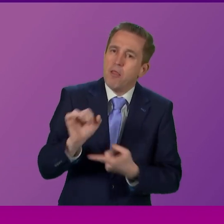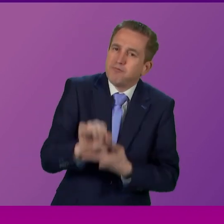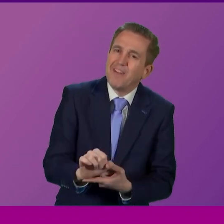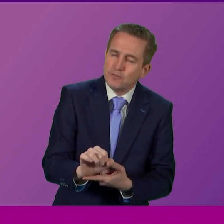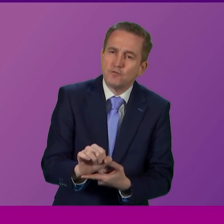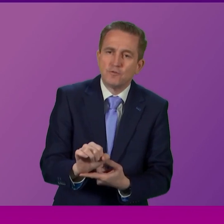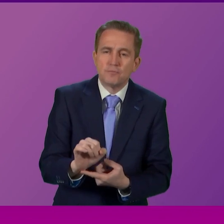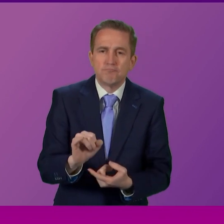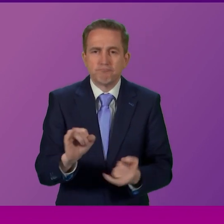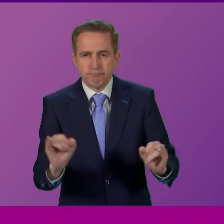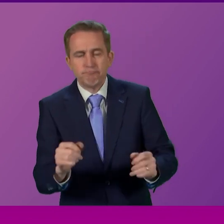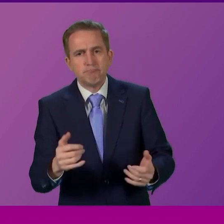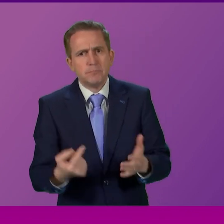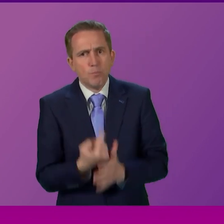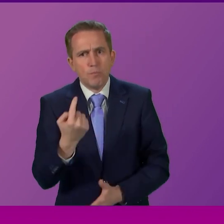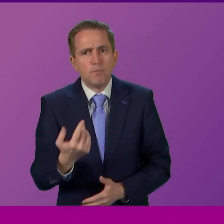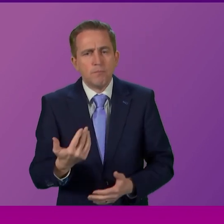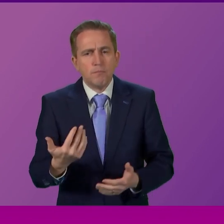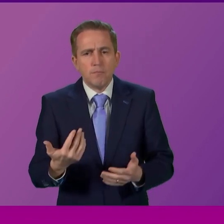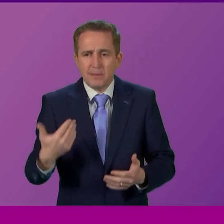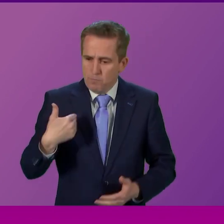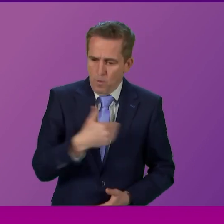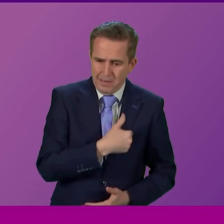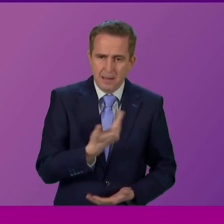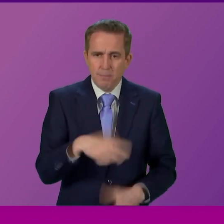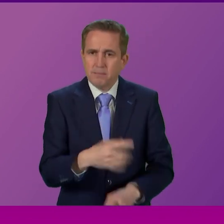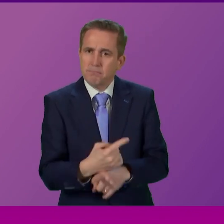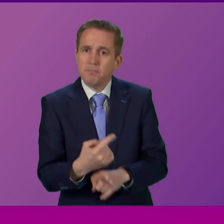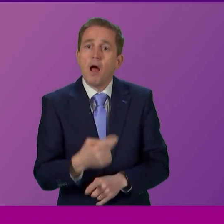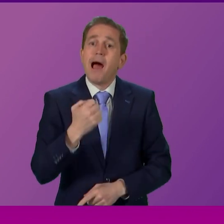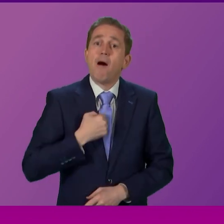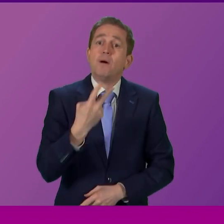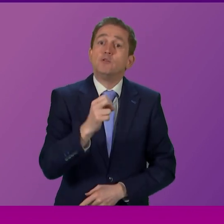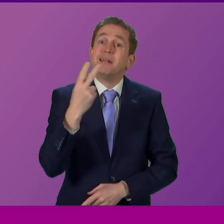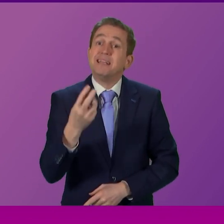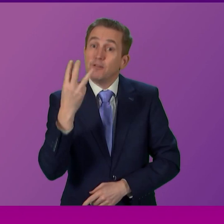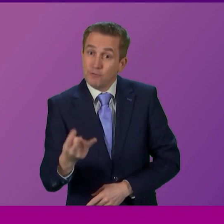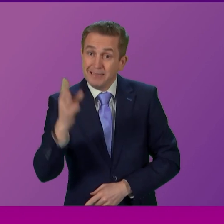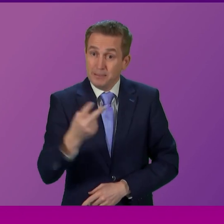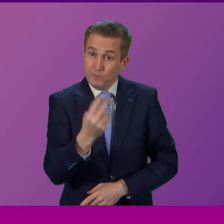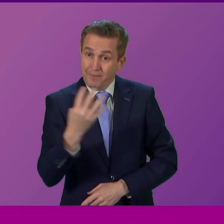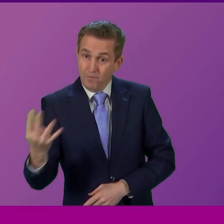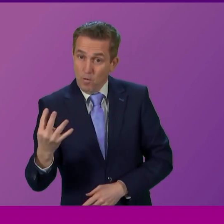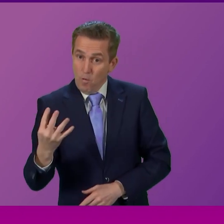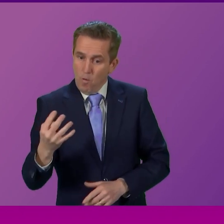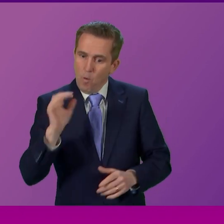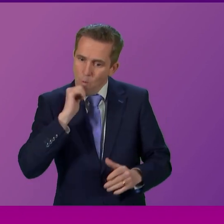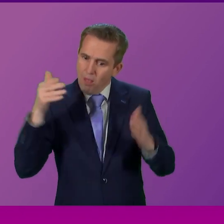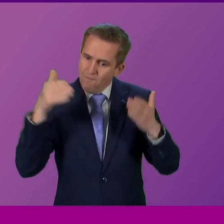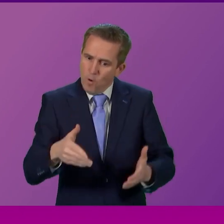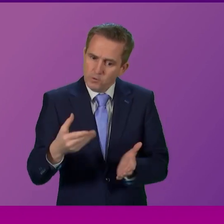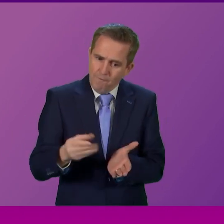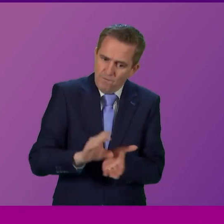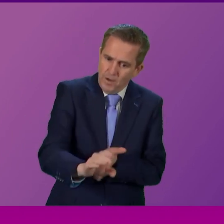length about this in committee when i appeared this morning so 23 24 budget continues that focus that investment and funding